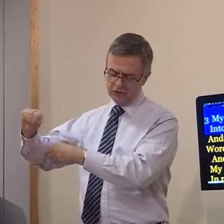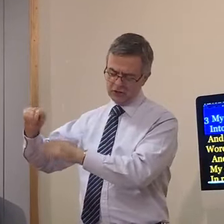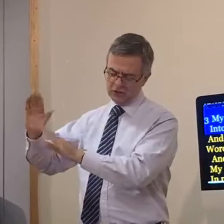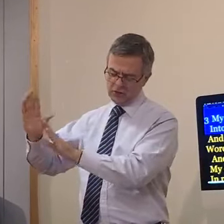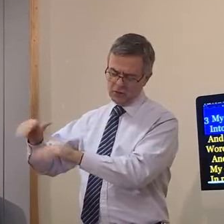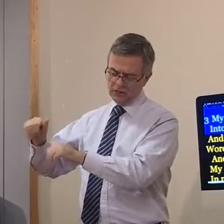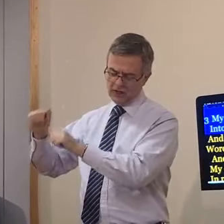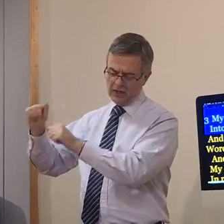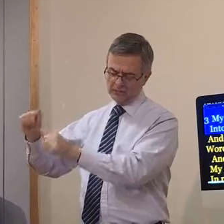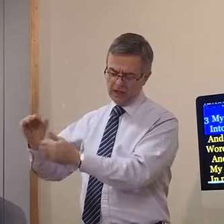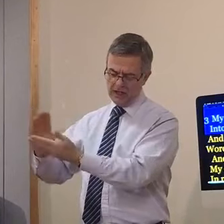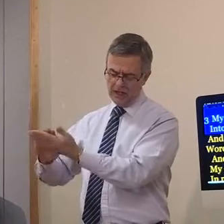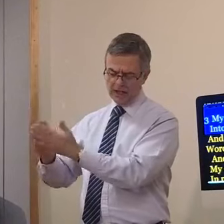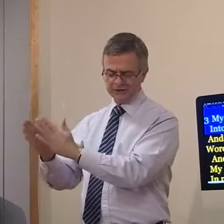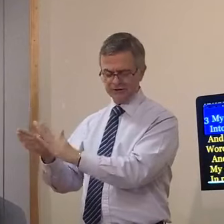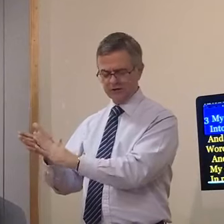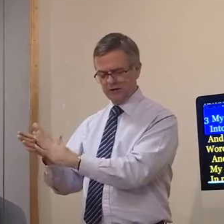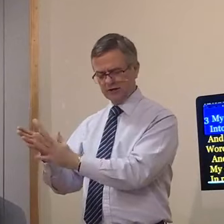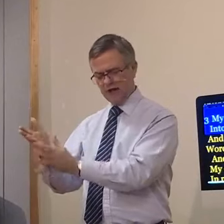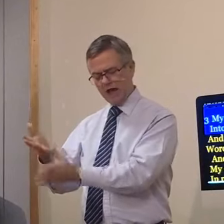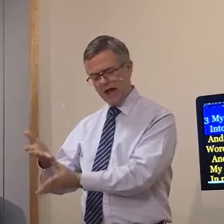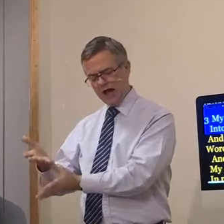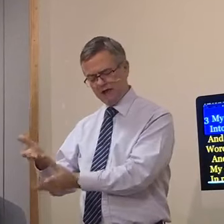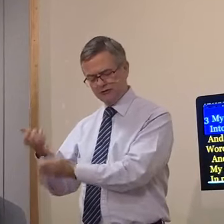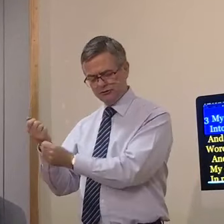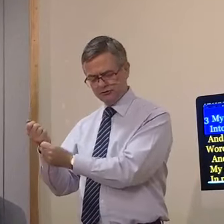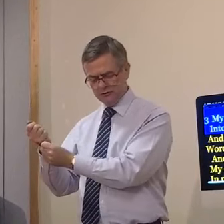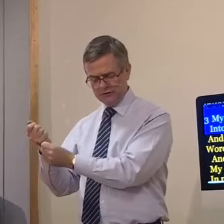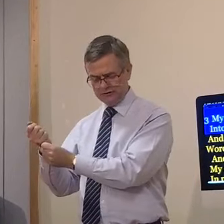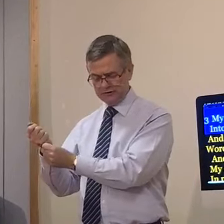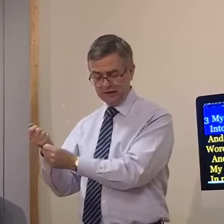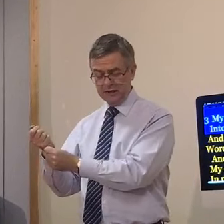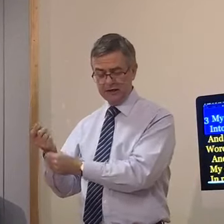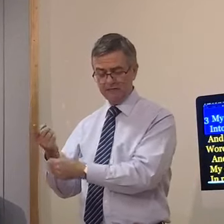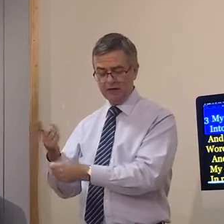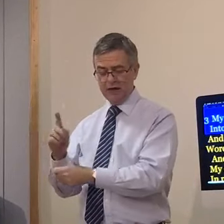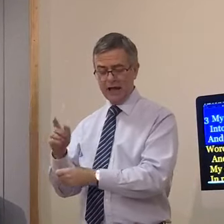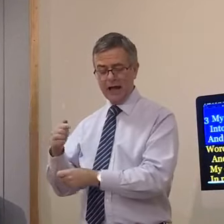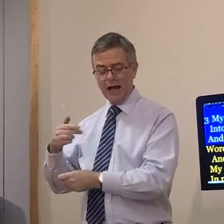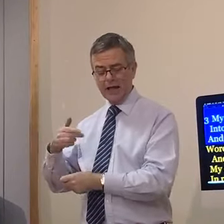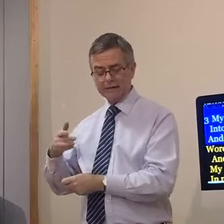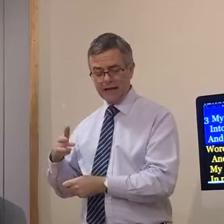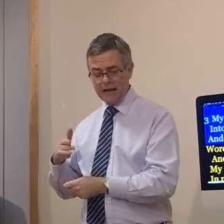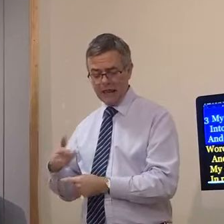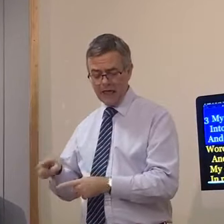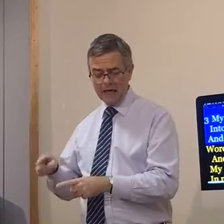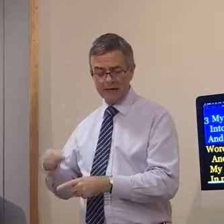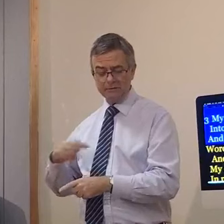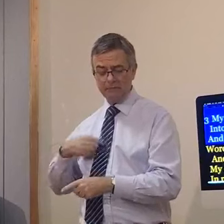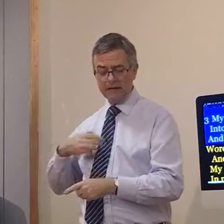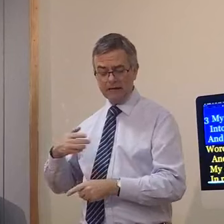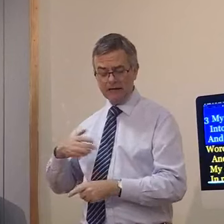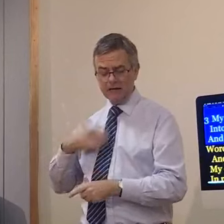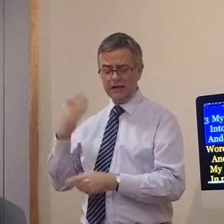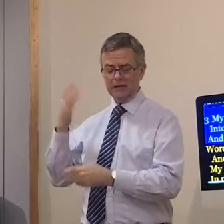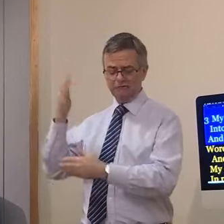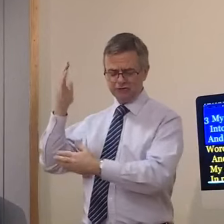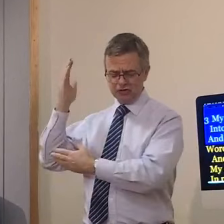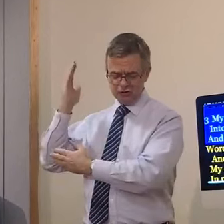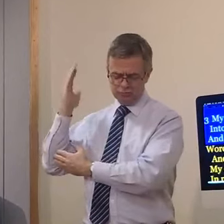thy blessed hands receive and let me live to